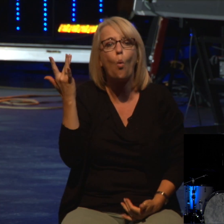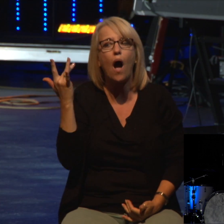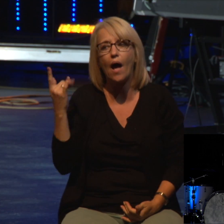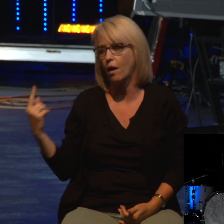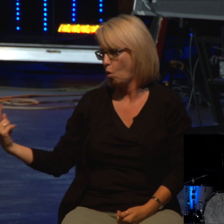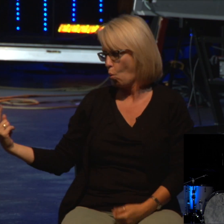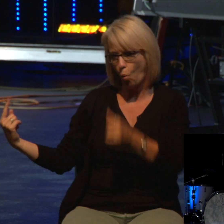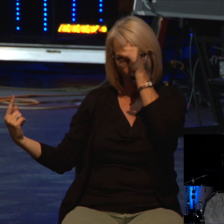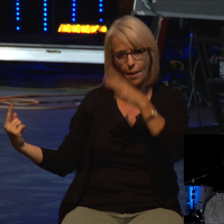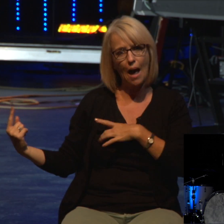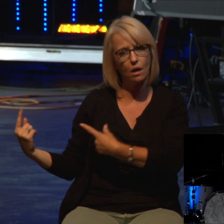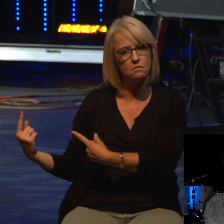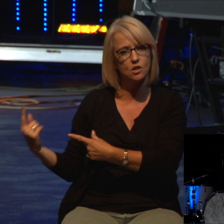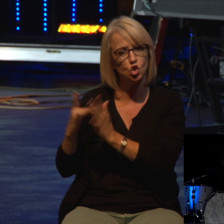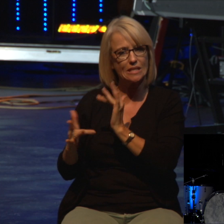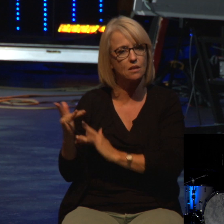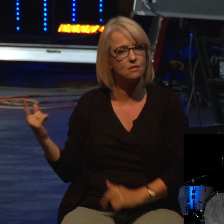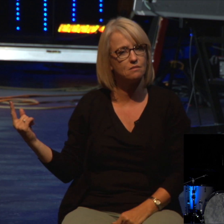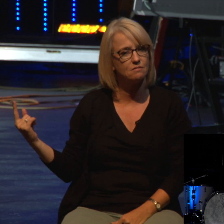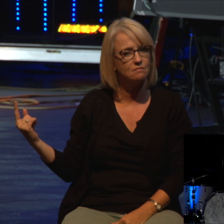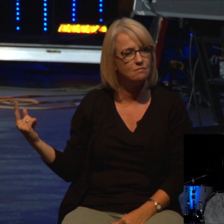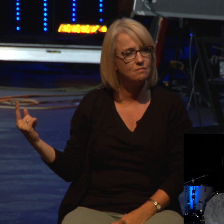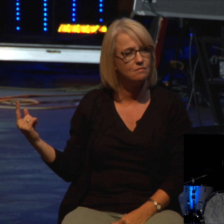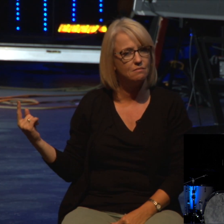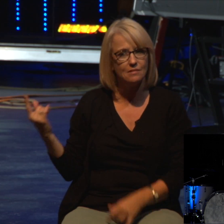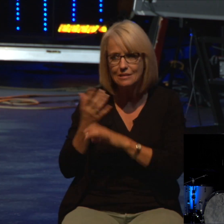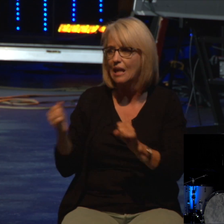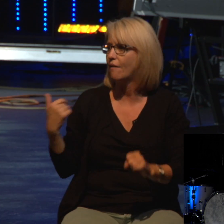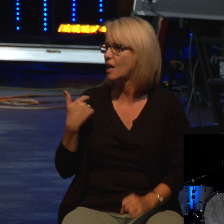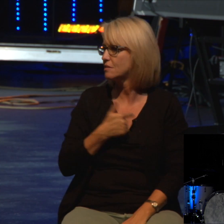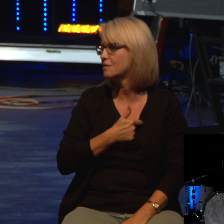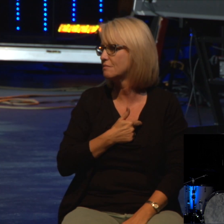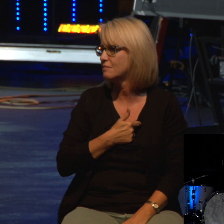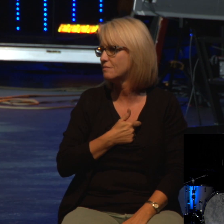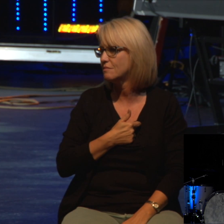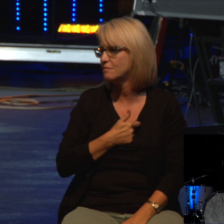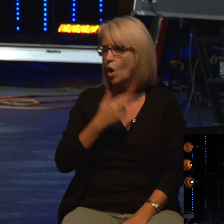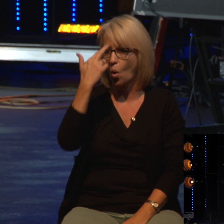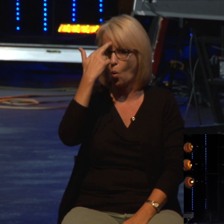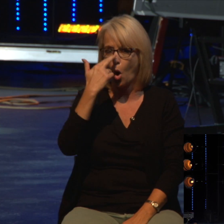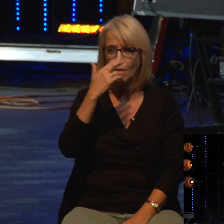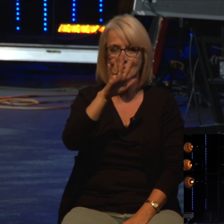Jesus Christ. I'm going to read this. Romans 5 starting with verse 17.